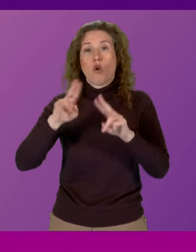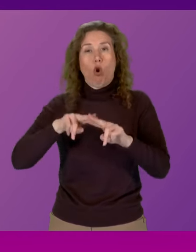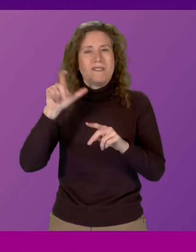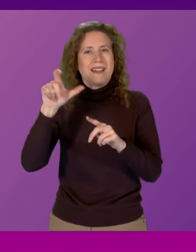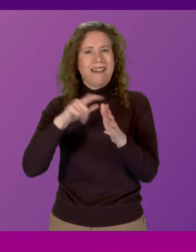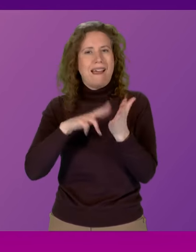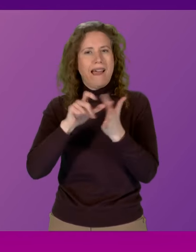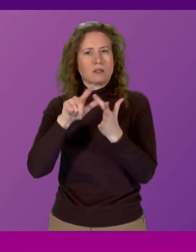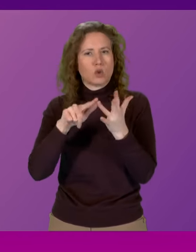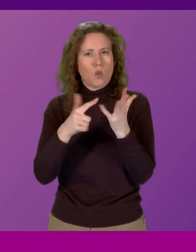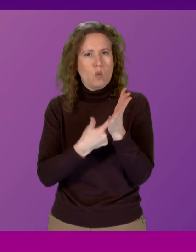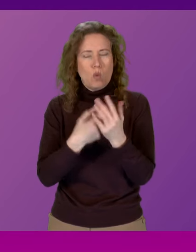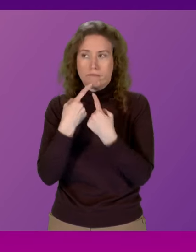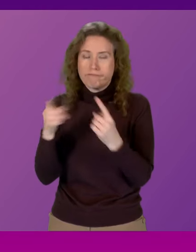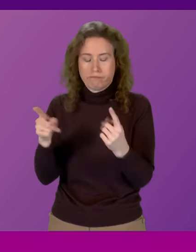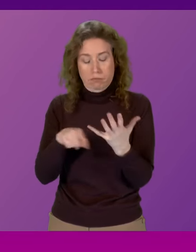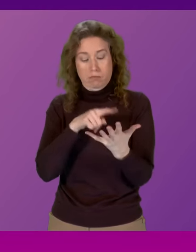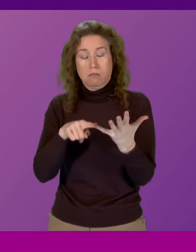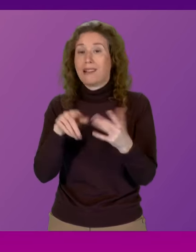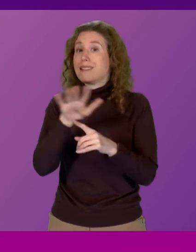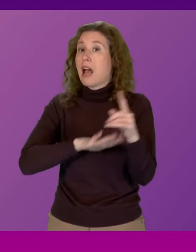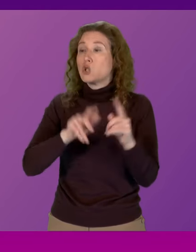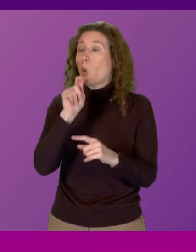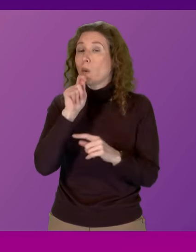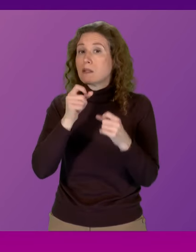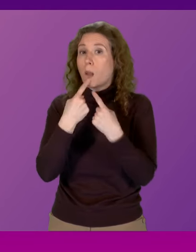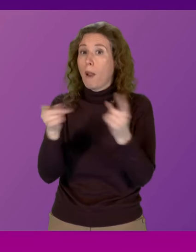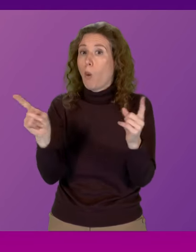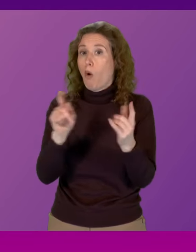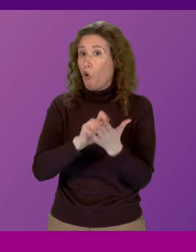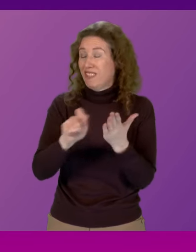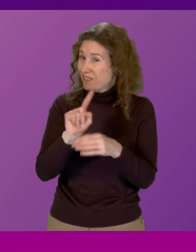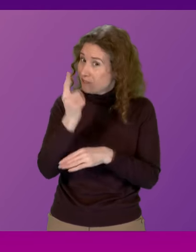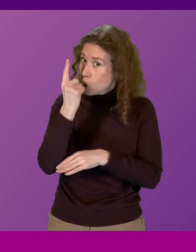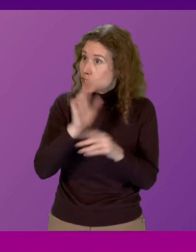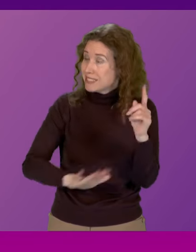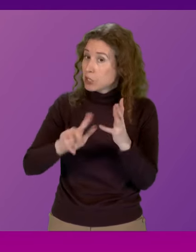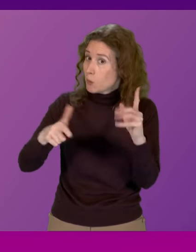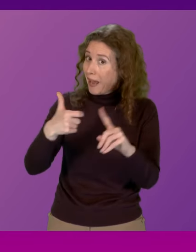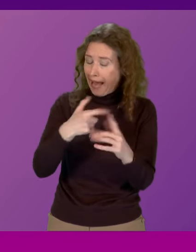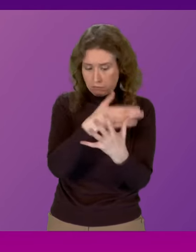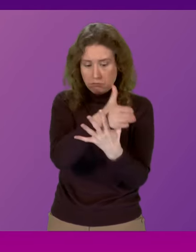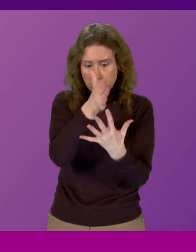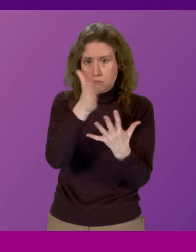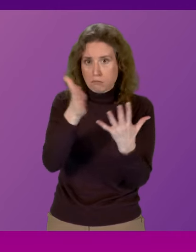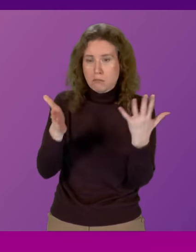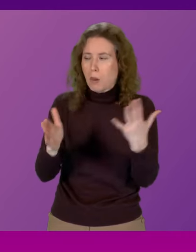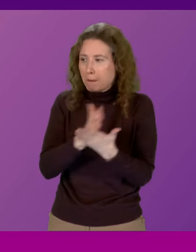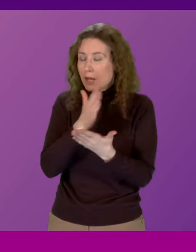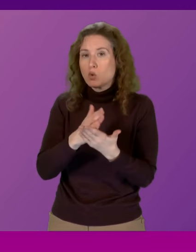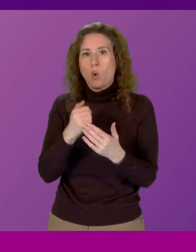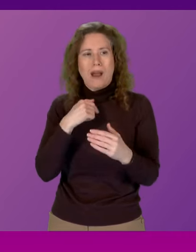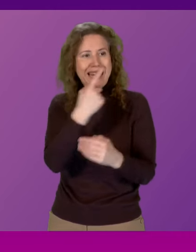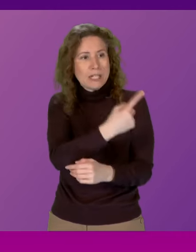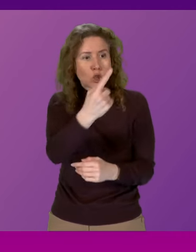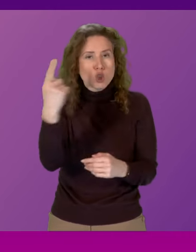the Independent National Whistleblowers Office, the first of its kind in the UK. That's why we ensured that there are whistleblowing champions